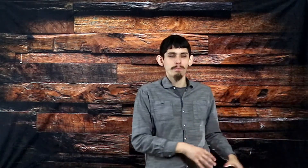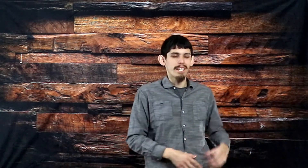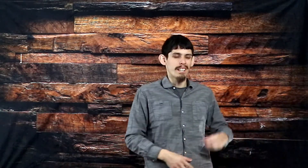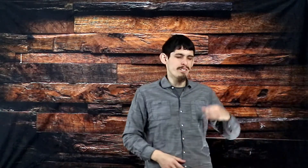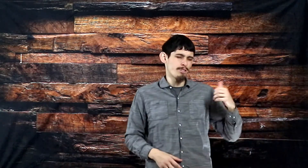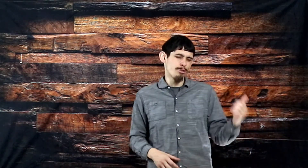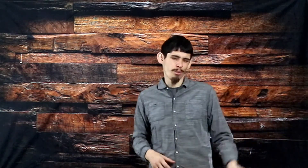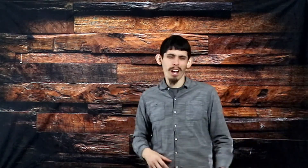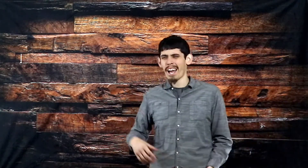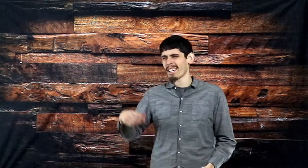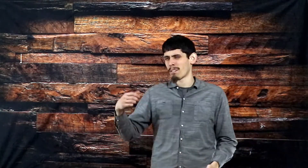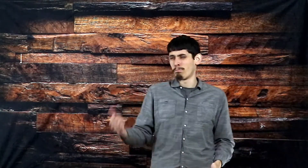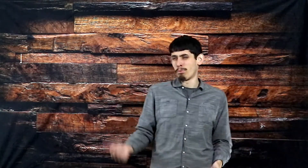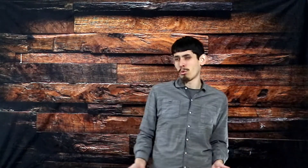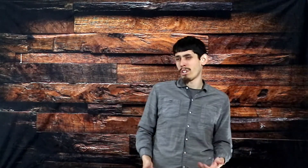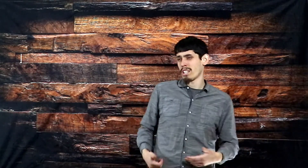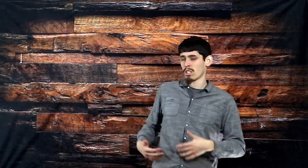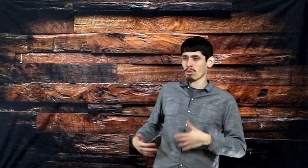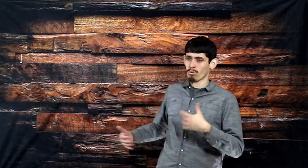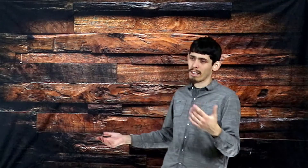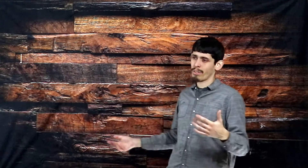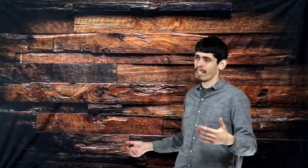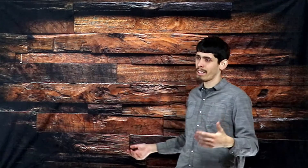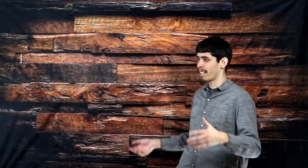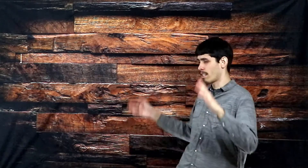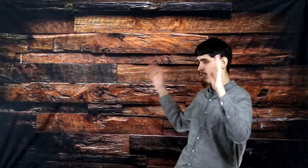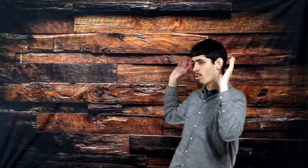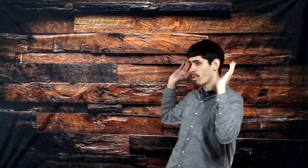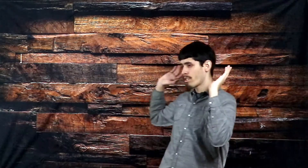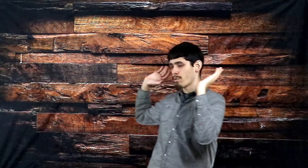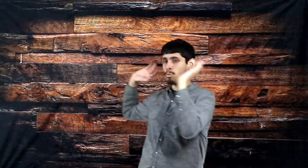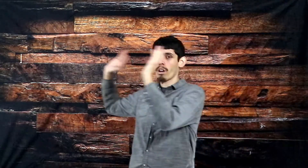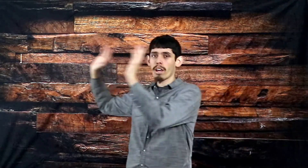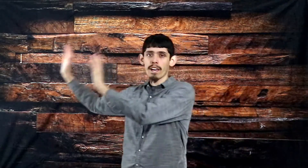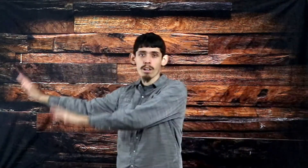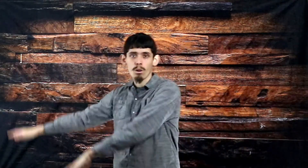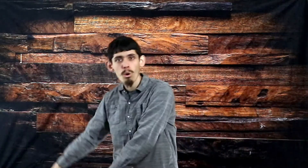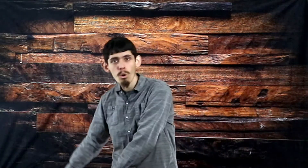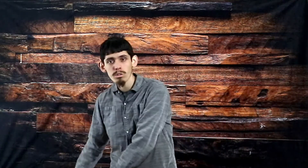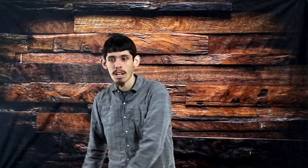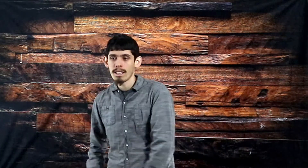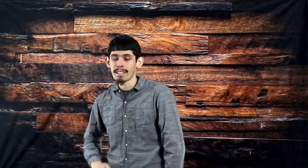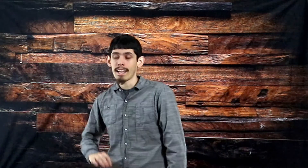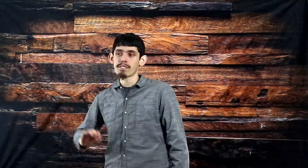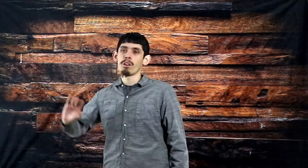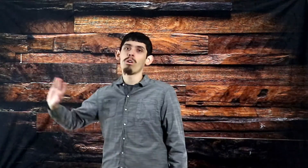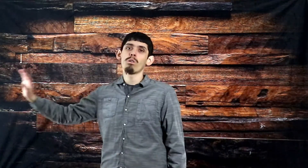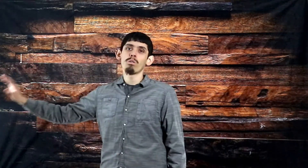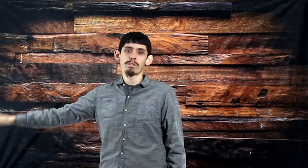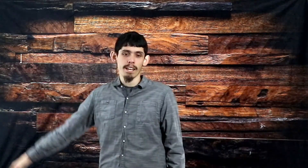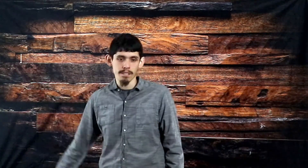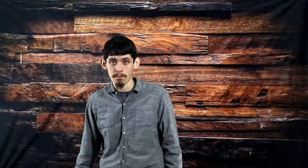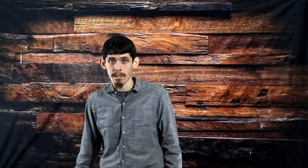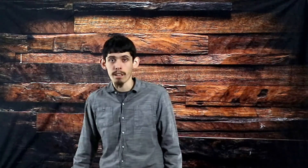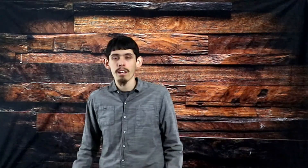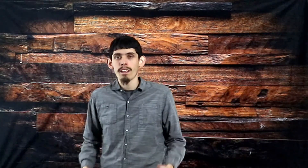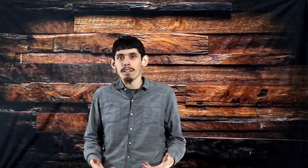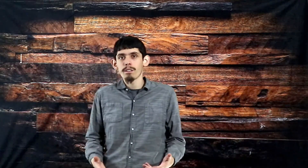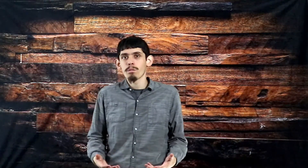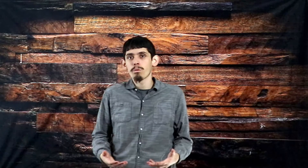as just dry and boring, irrelevant, like these stories are just way old, like that's the Old Testament, then we're